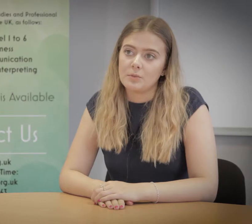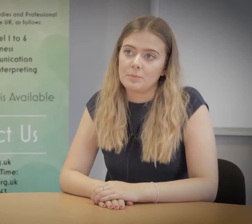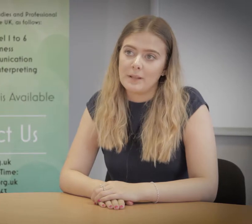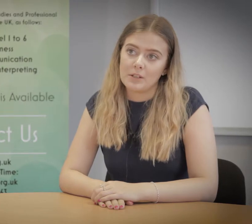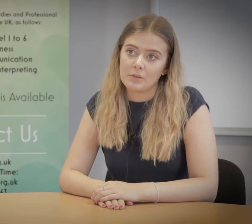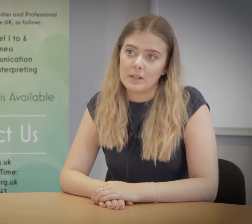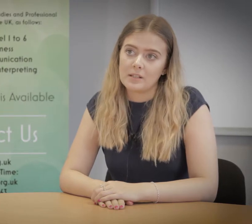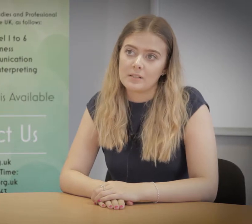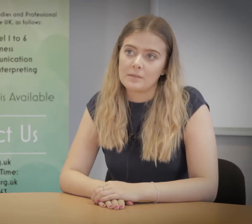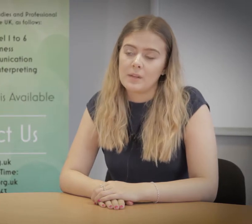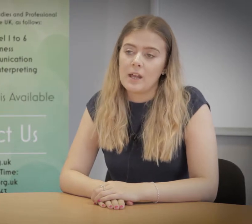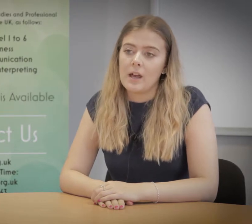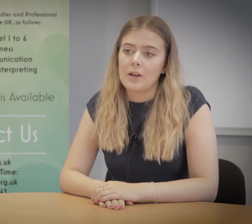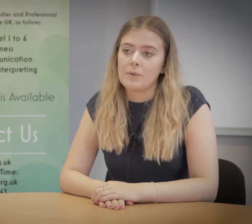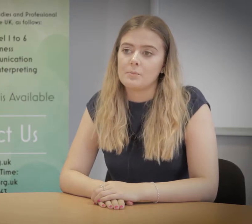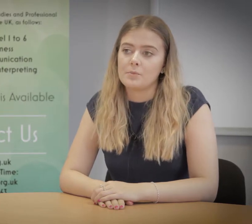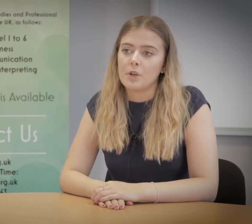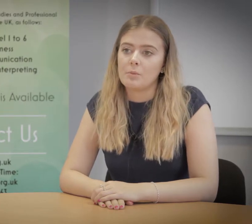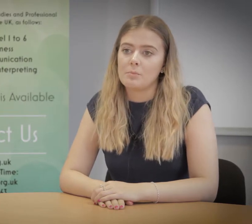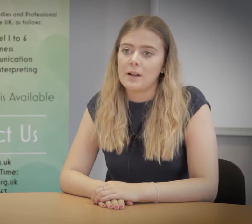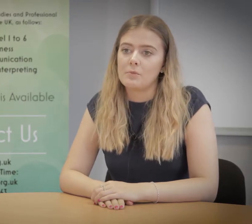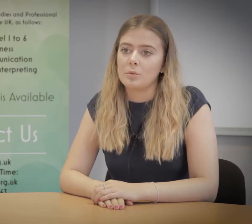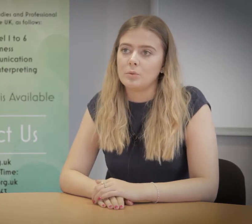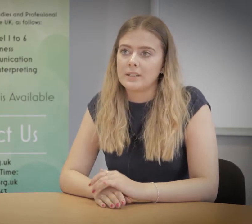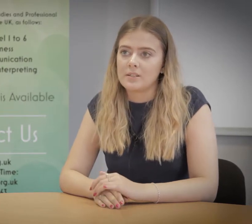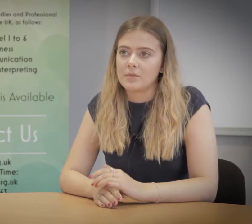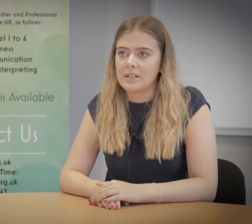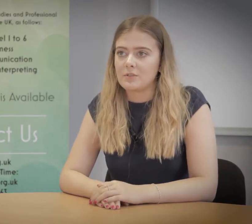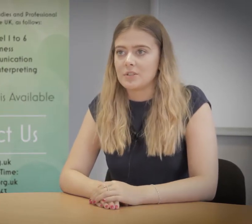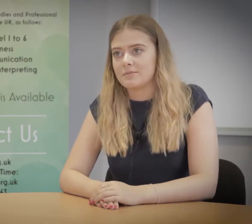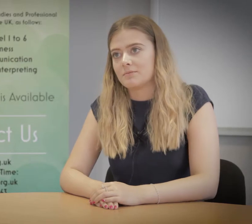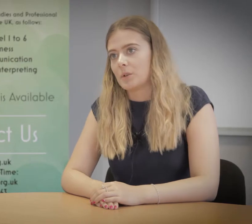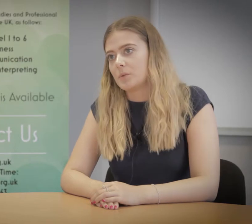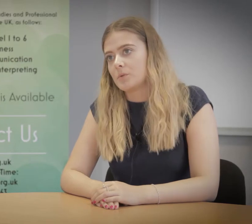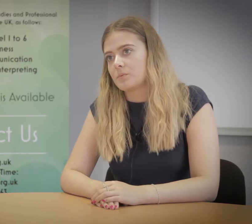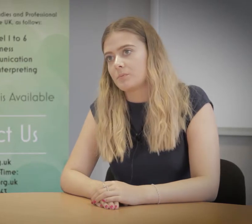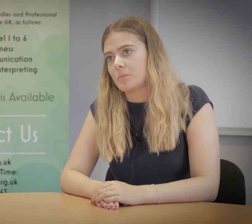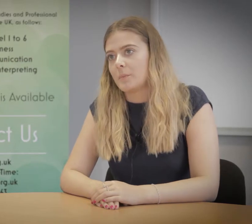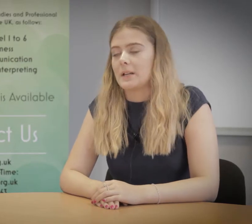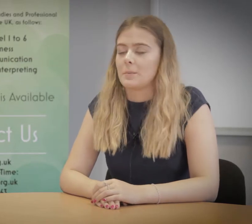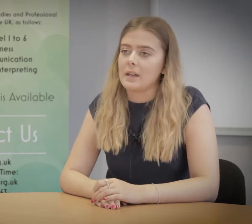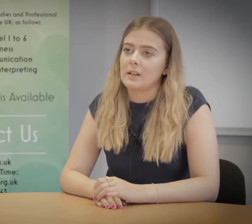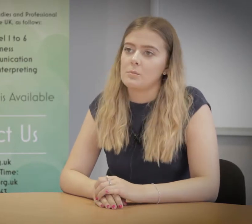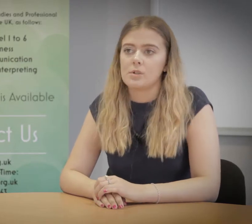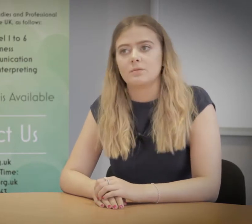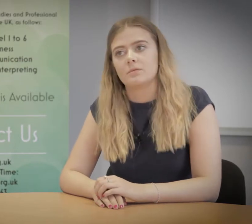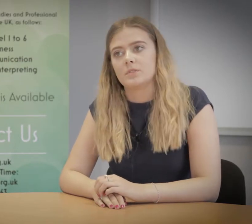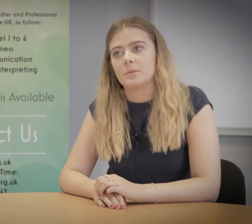pick the units and so my role is obviously I've got different roles one being a PA and one doing